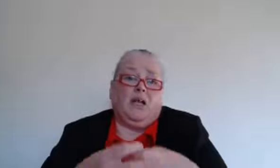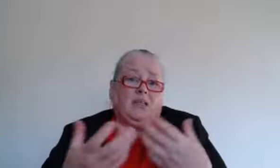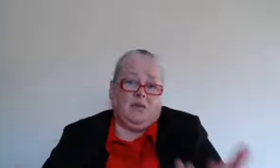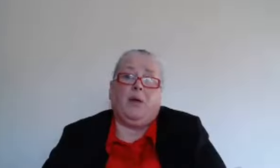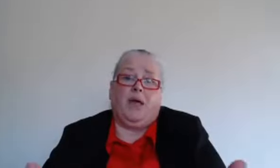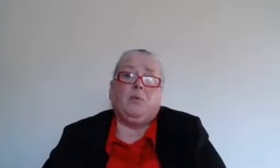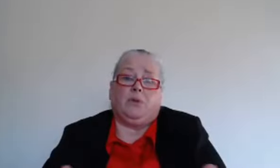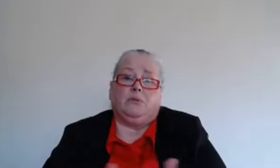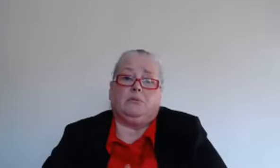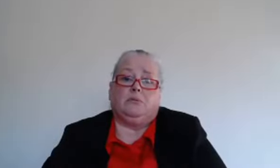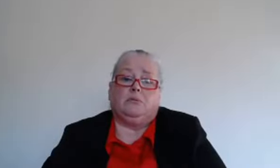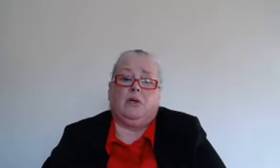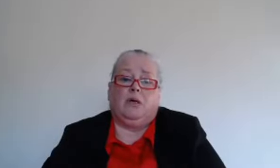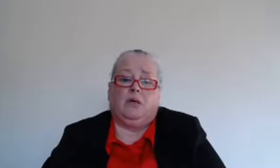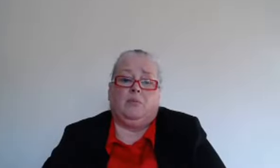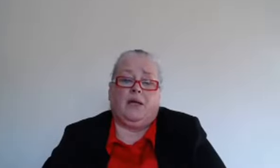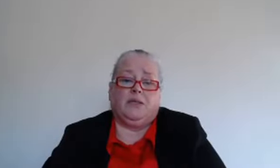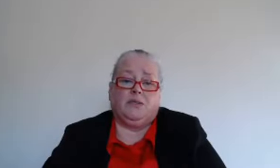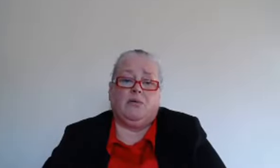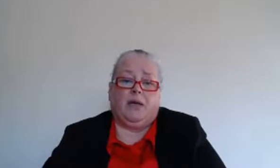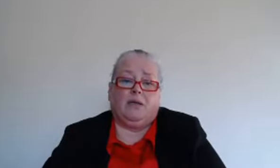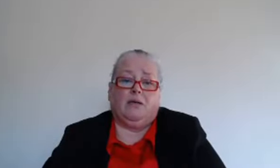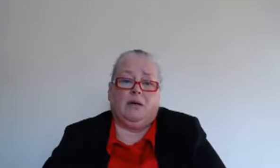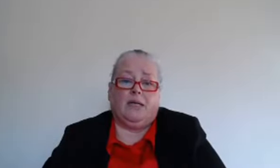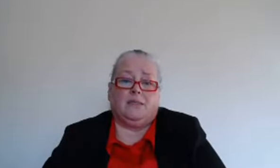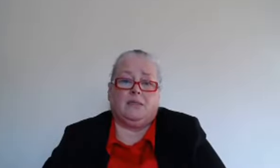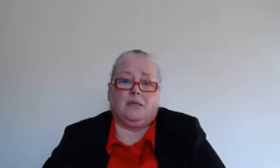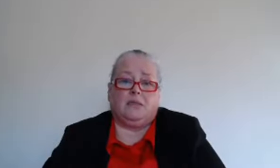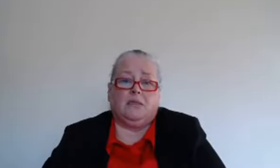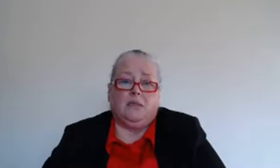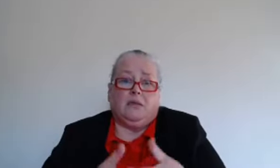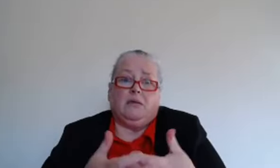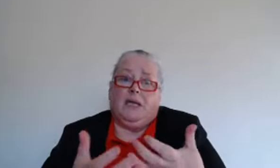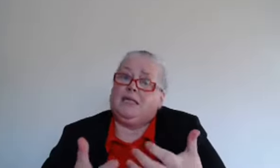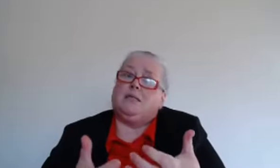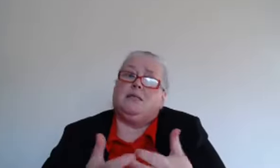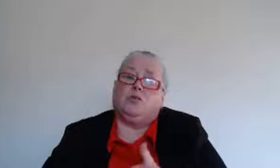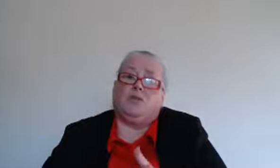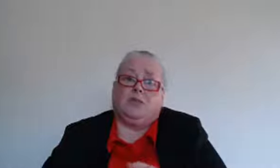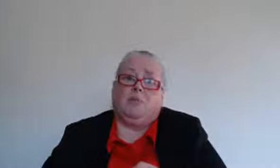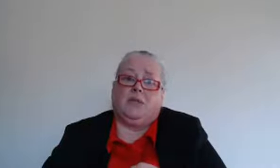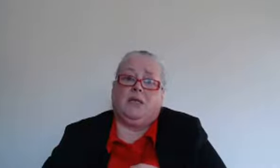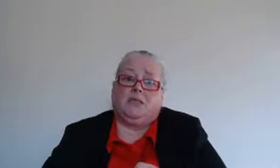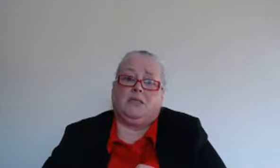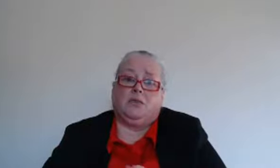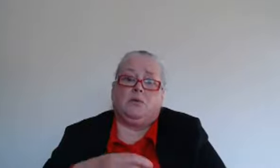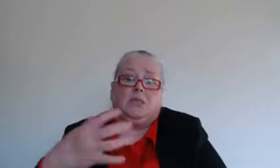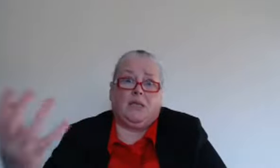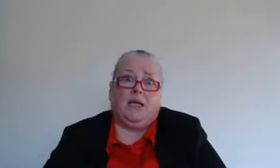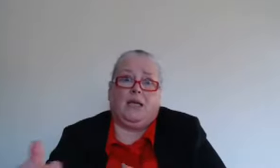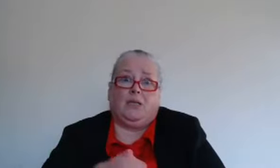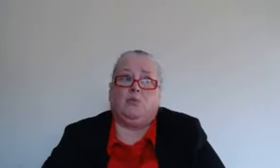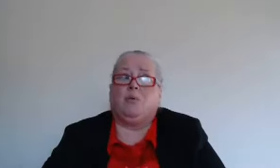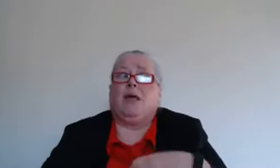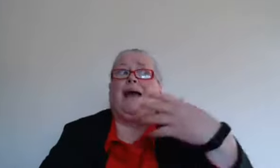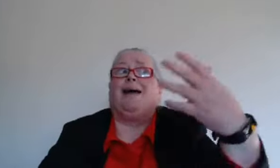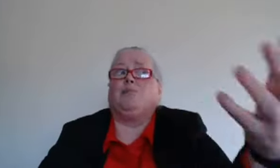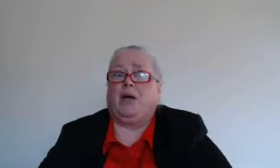that's on paper and I do recognize that it isn't such a simple thing to do to delegate or maybe hand back